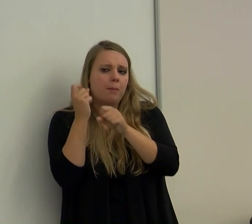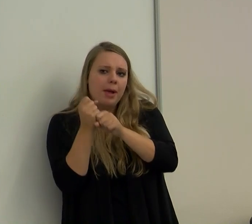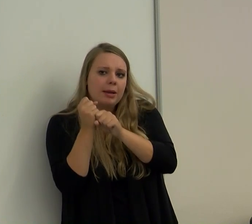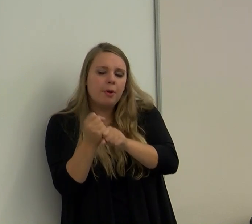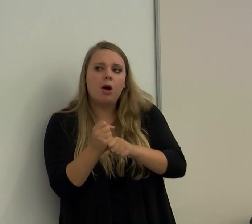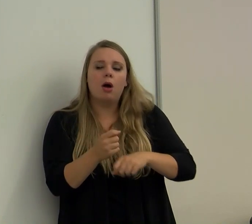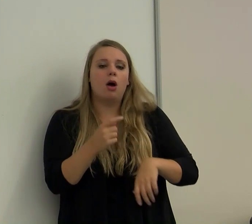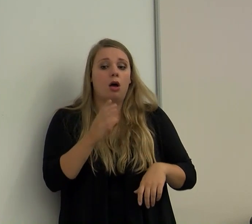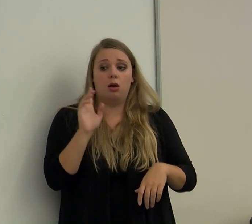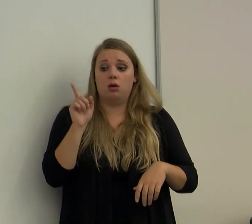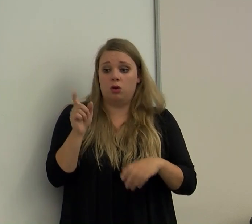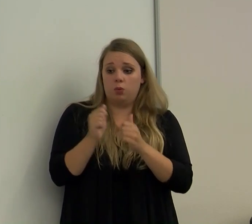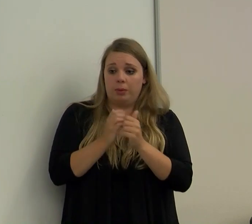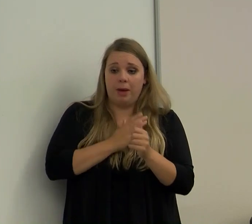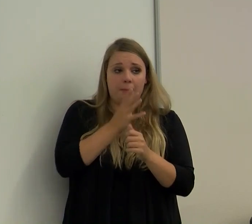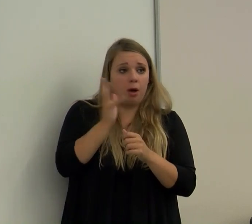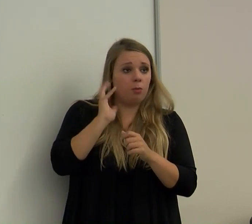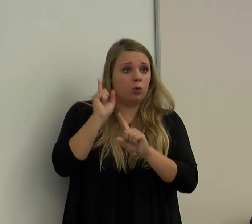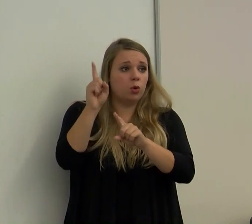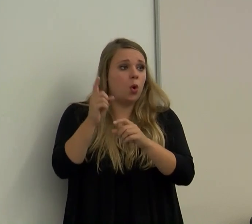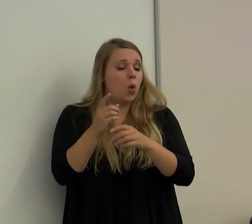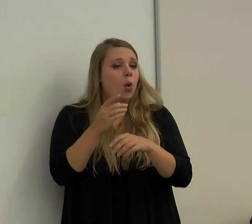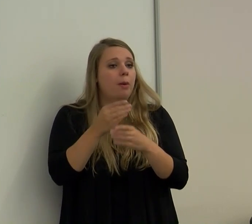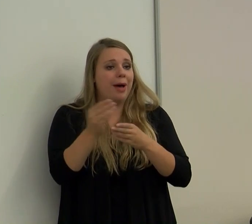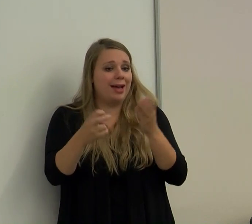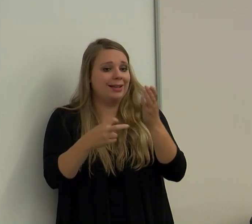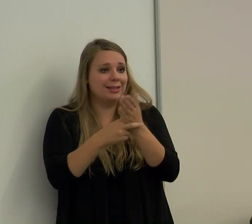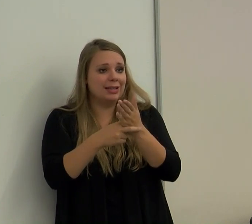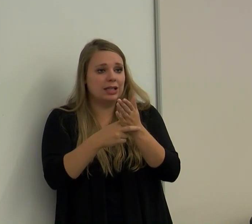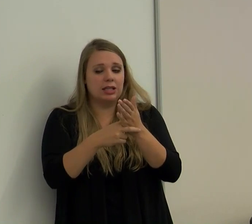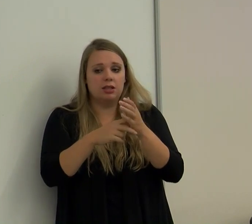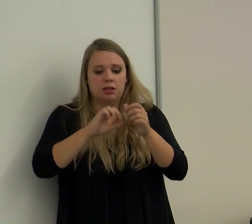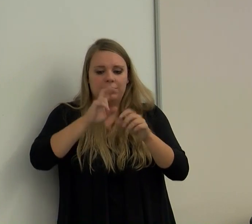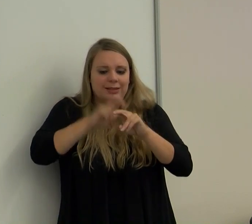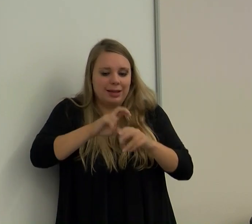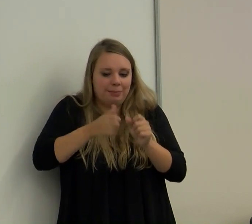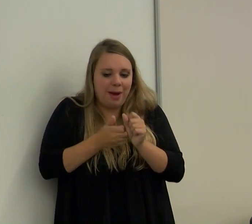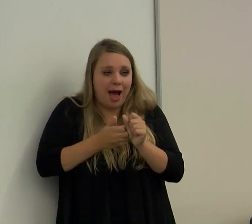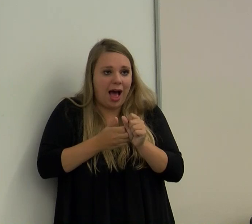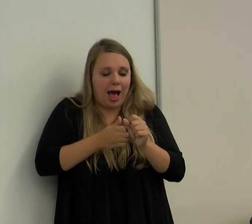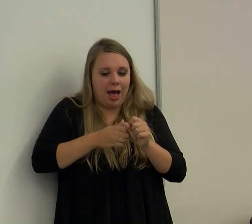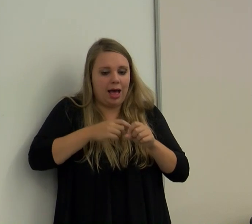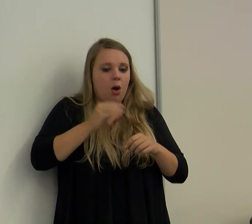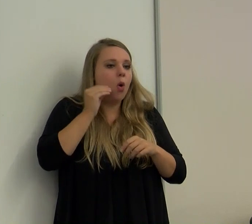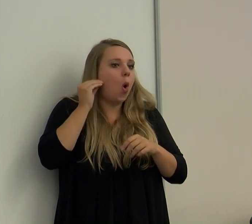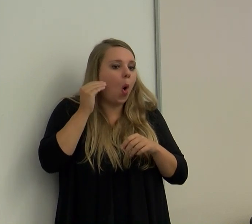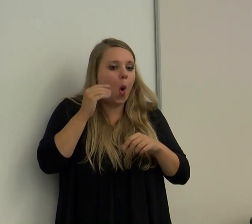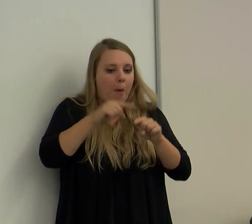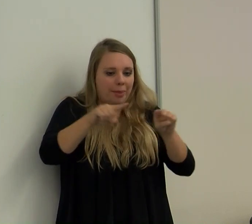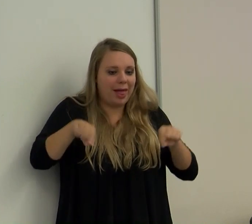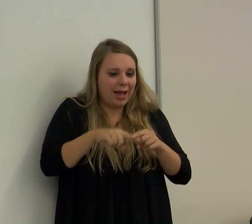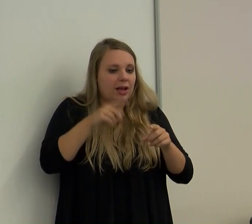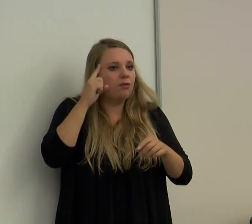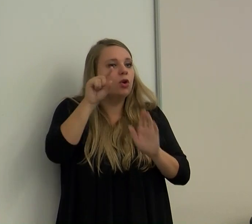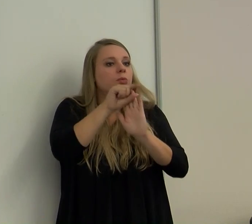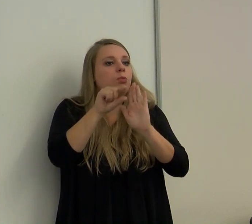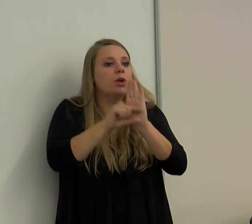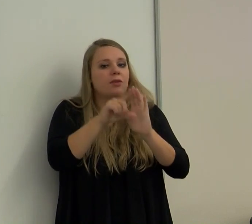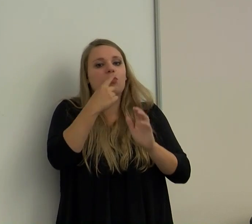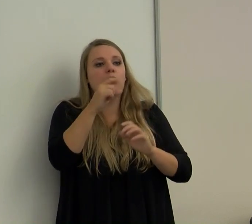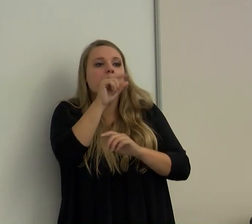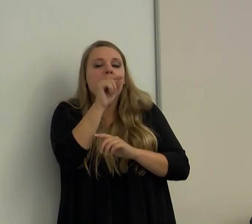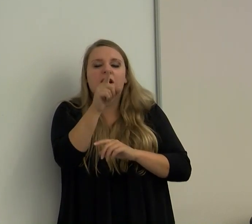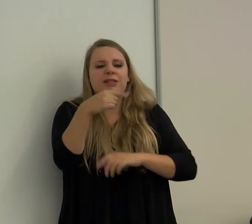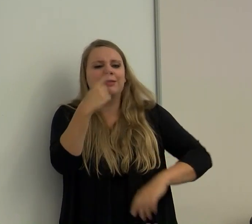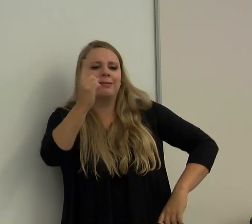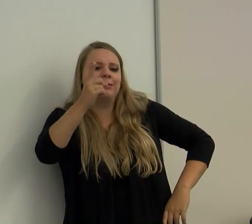Her and my mom used to go get tickets behind home plate for the Springfield Cardinals and correct the empires